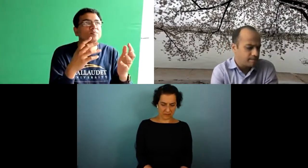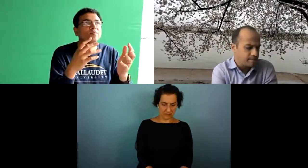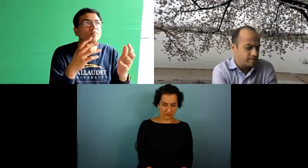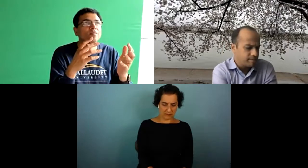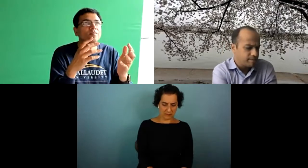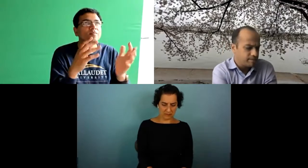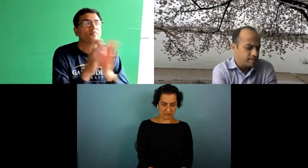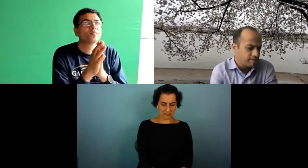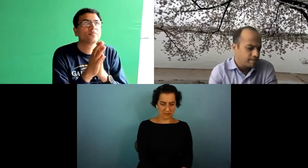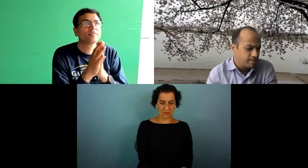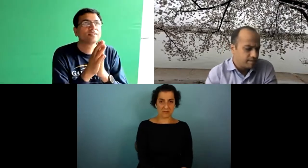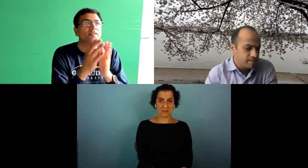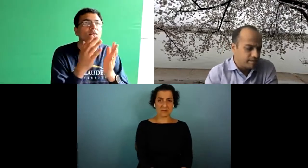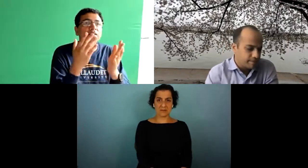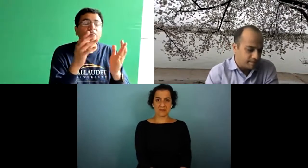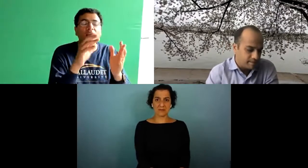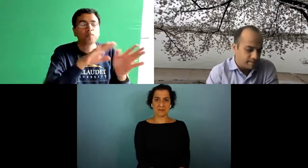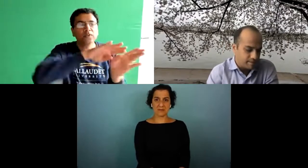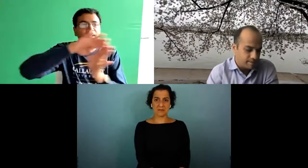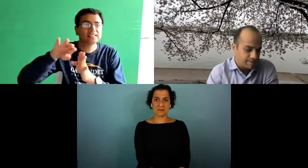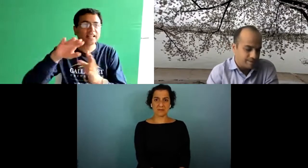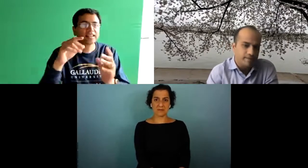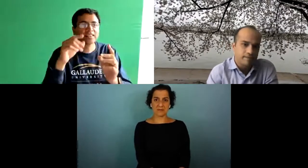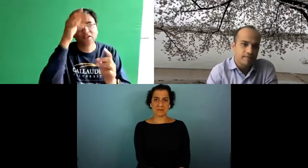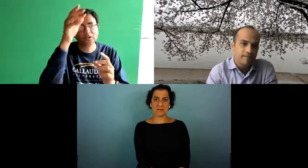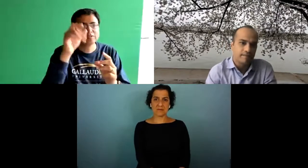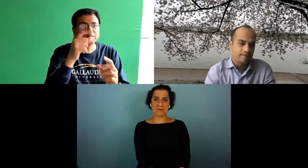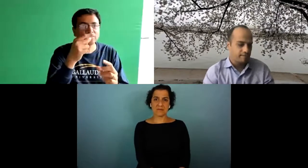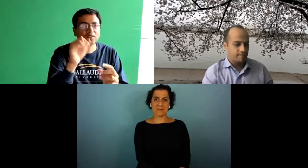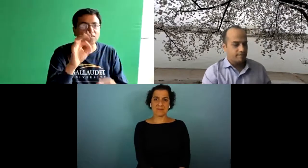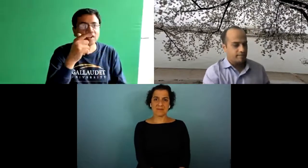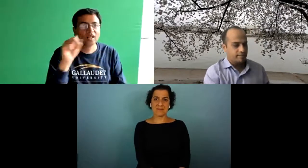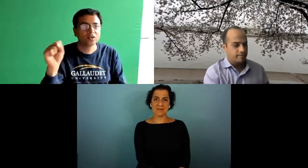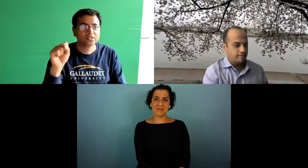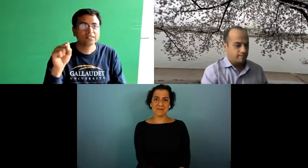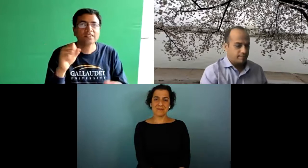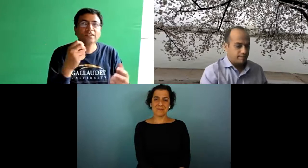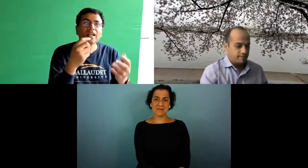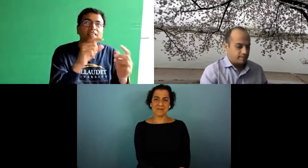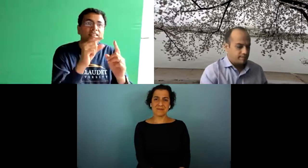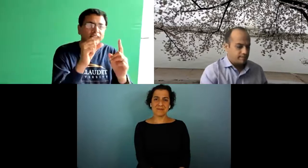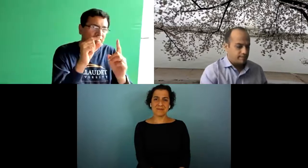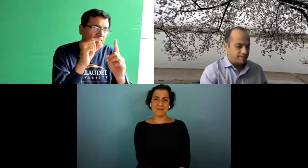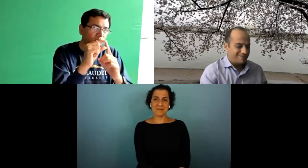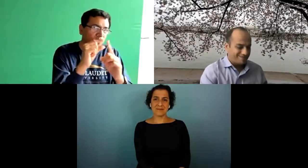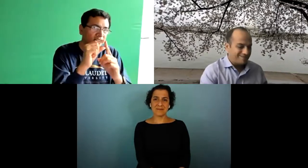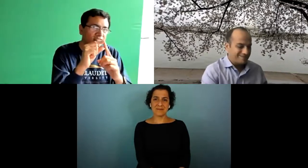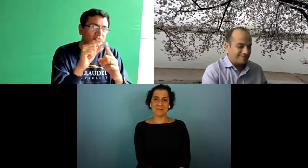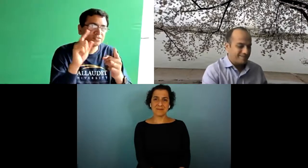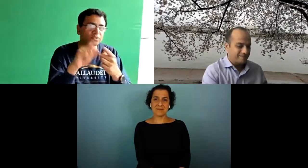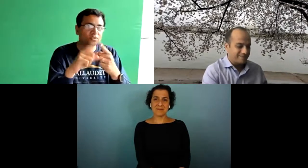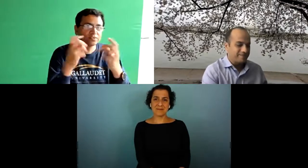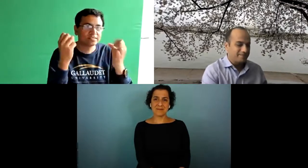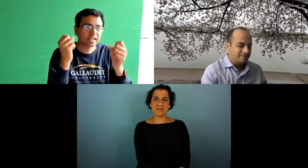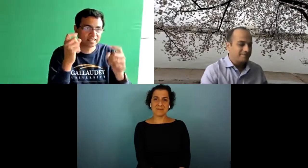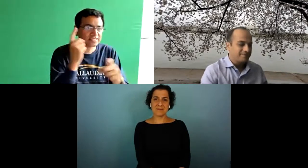to translate if you had asl and gloss which is a text version of well i guess let's put aside the concept of glossing